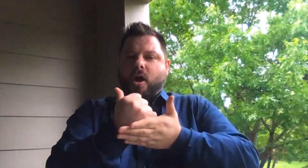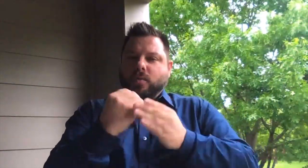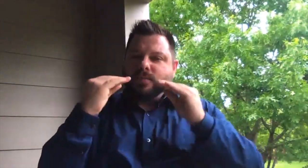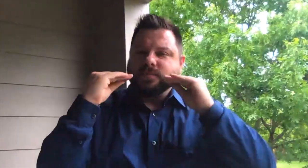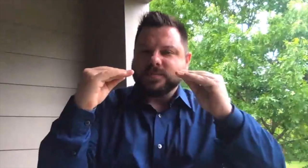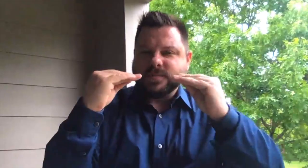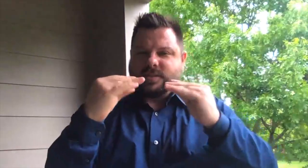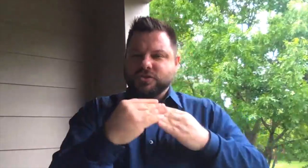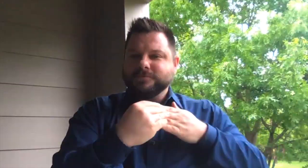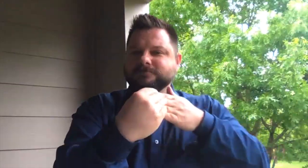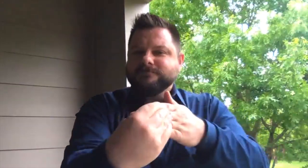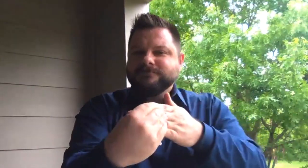To they